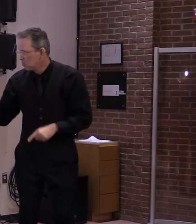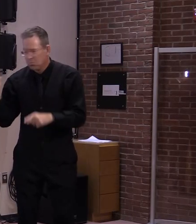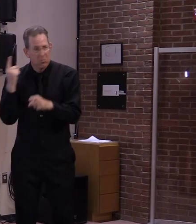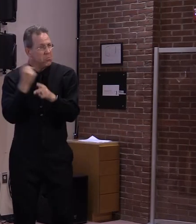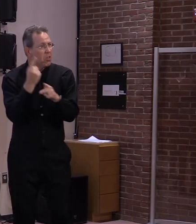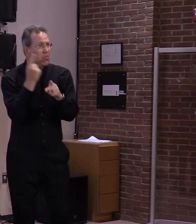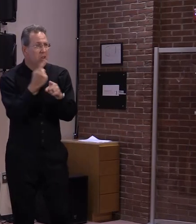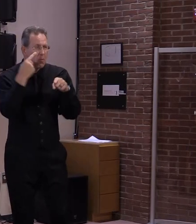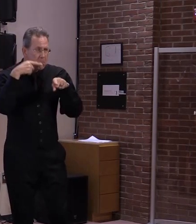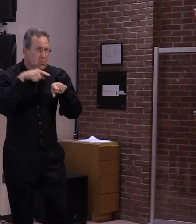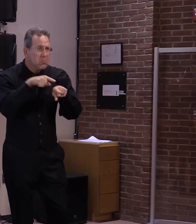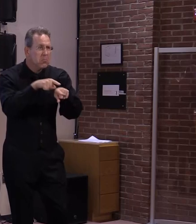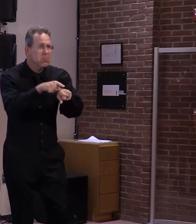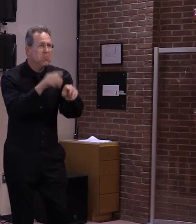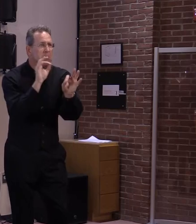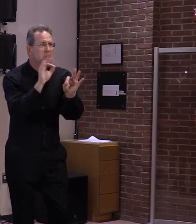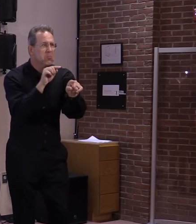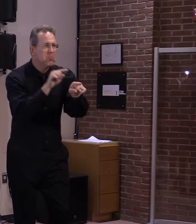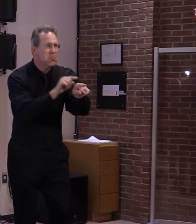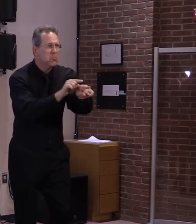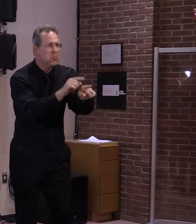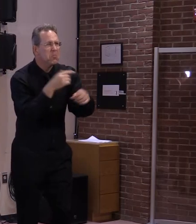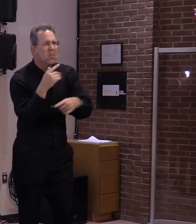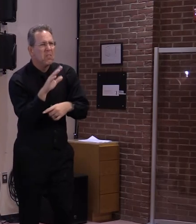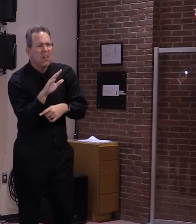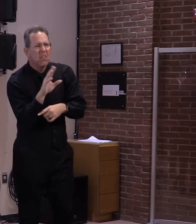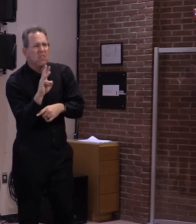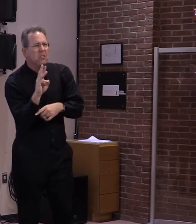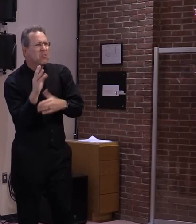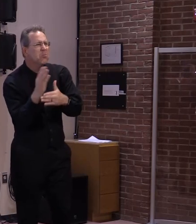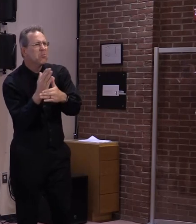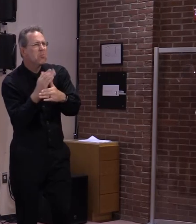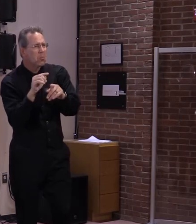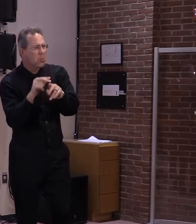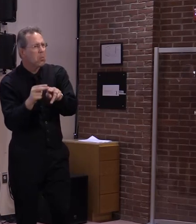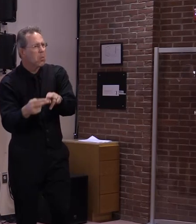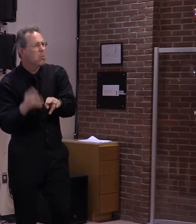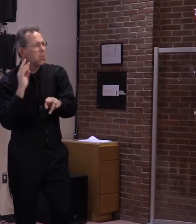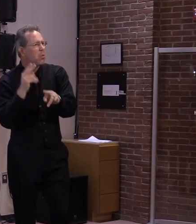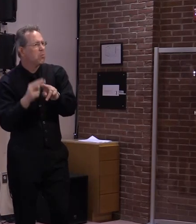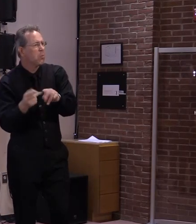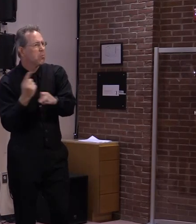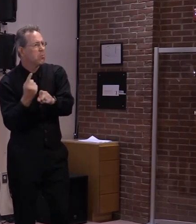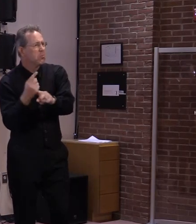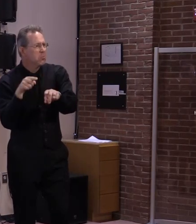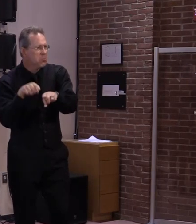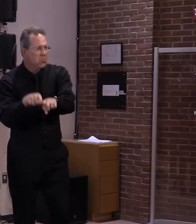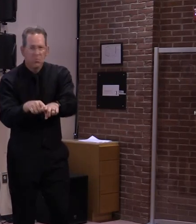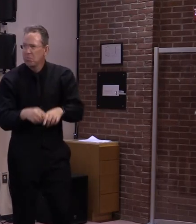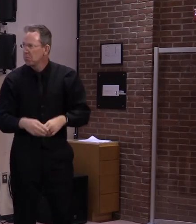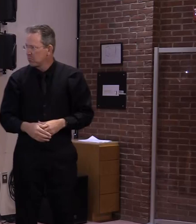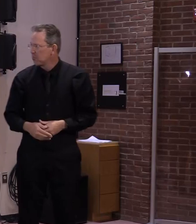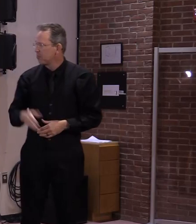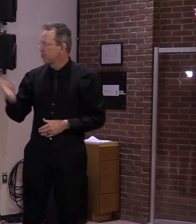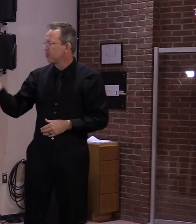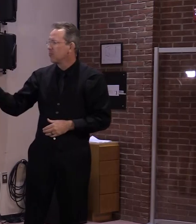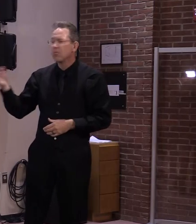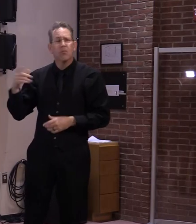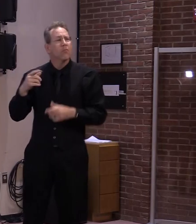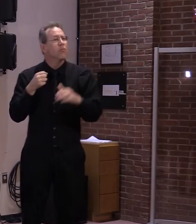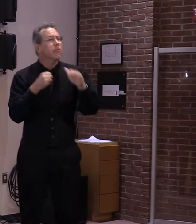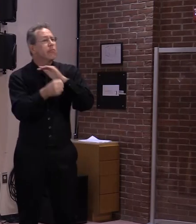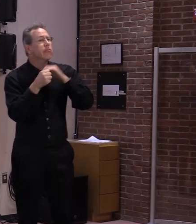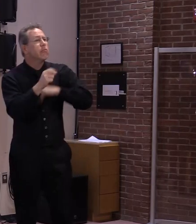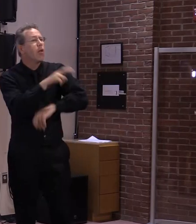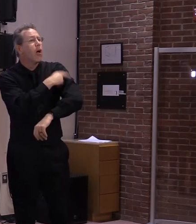the low single digits and remaining there for some time. We also saw a significant drop in Vermont's hospitalization